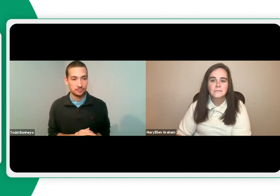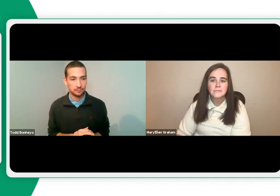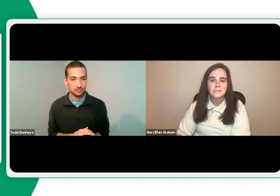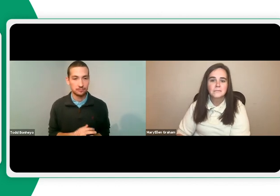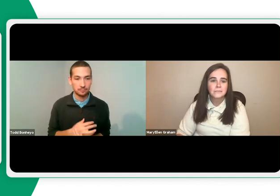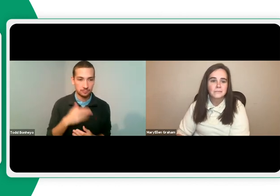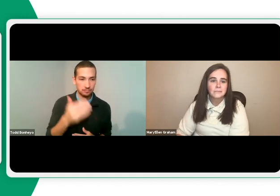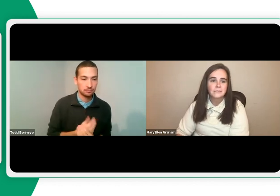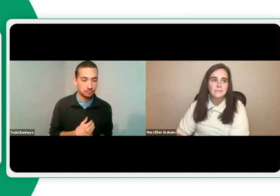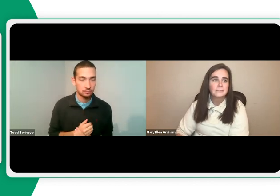time now to wrap things up.